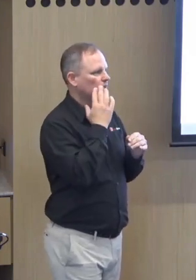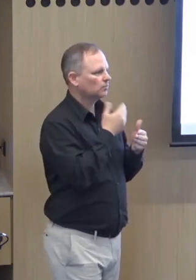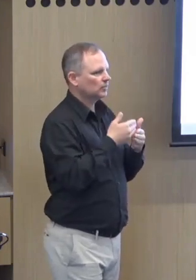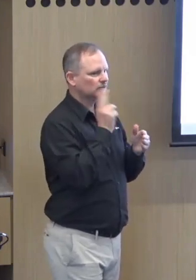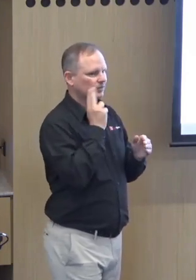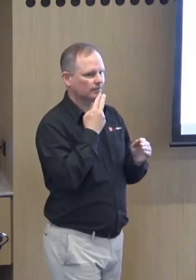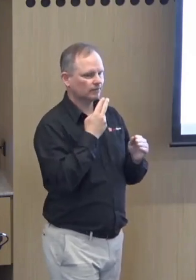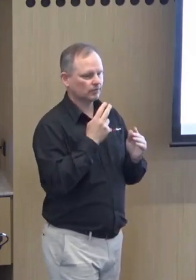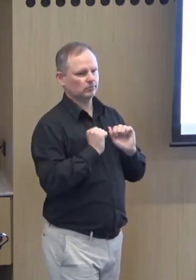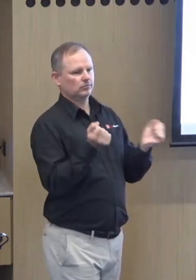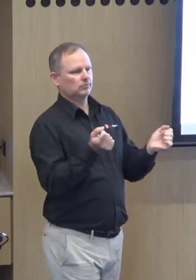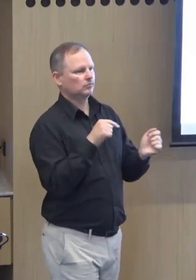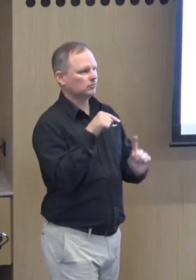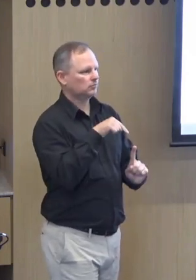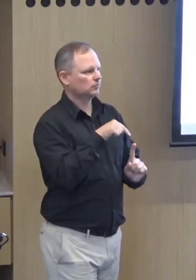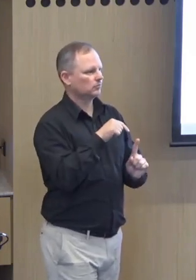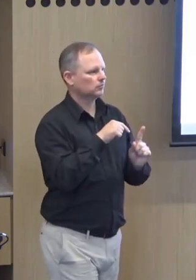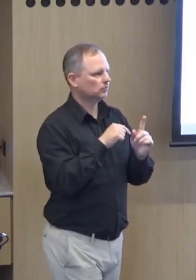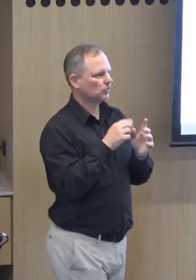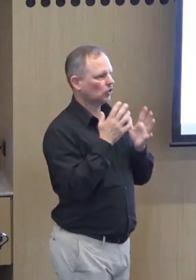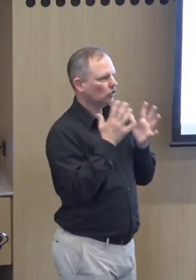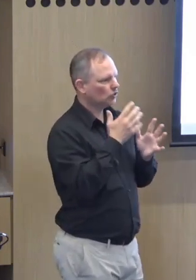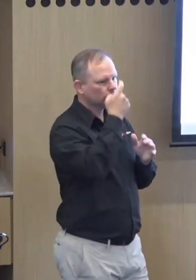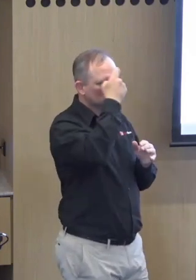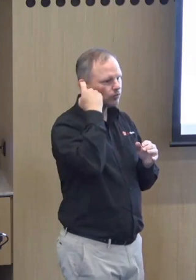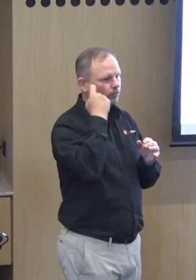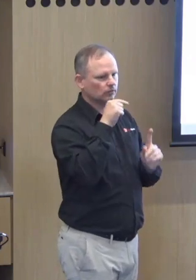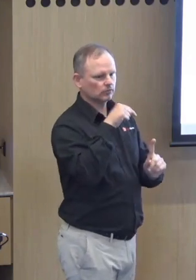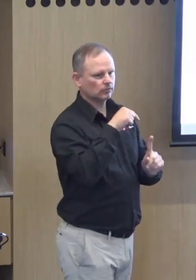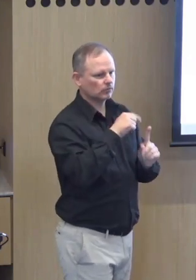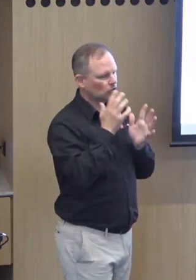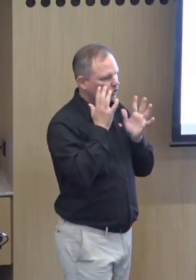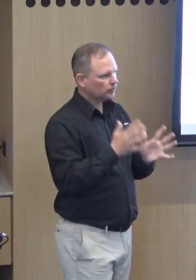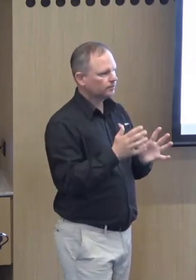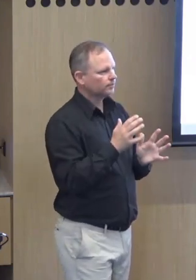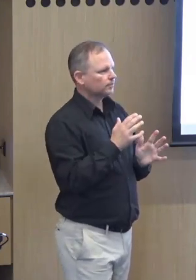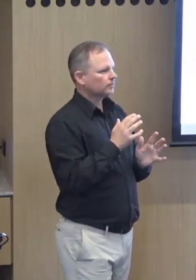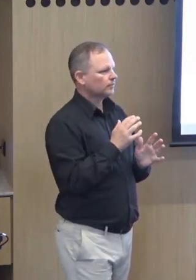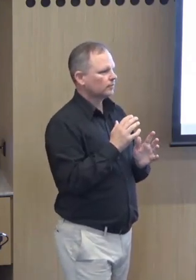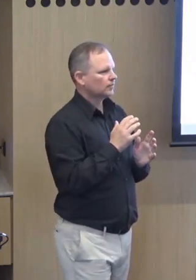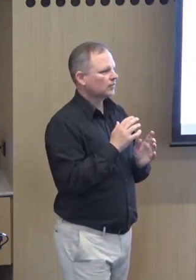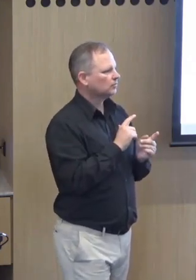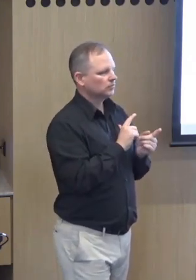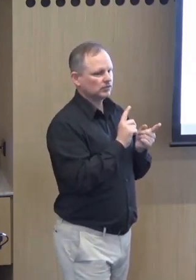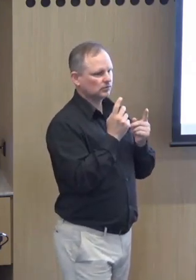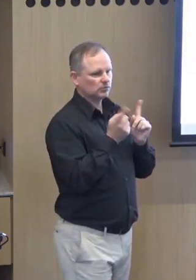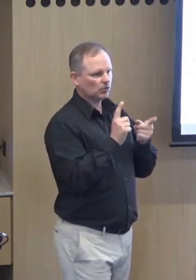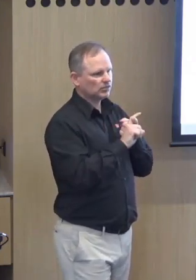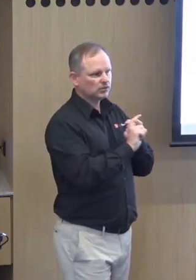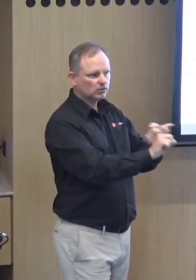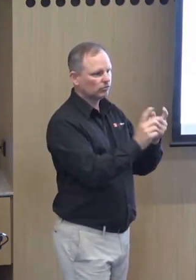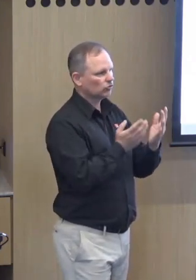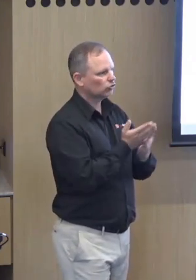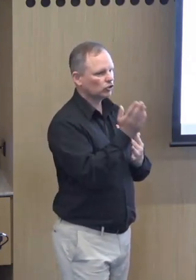where they are trying to understand how they're going to approach life and there's some trauma associated with that as well. And